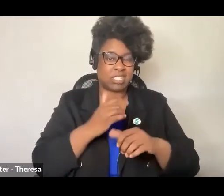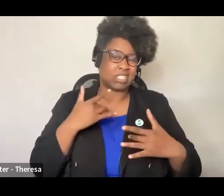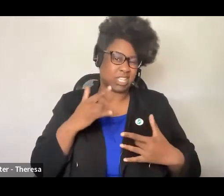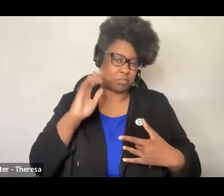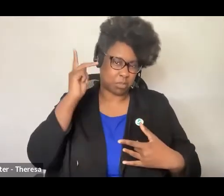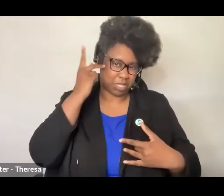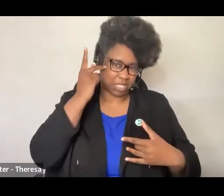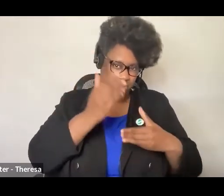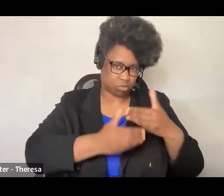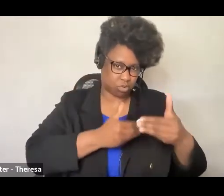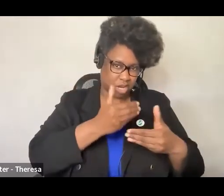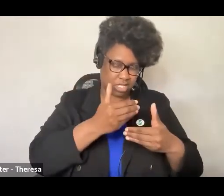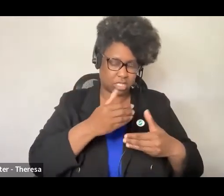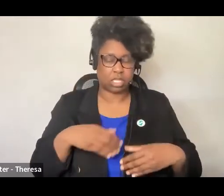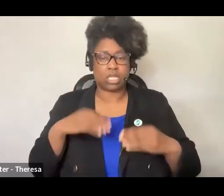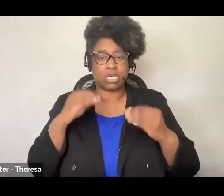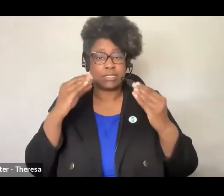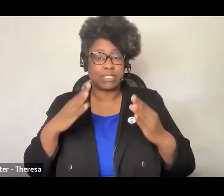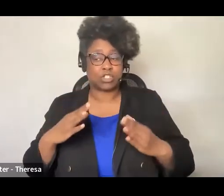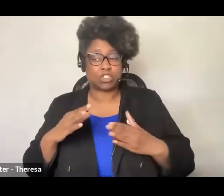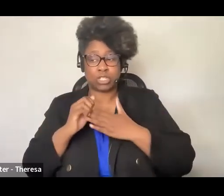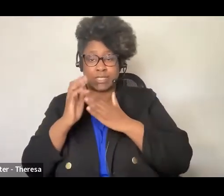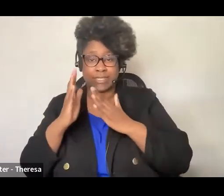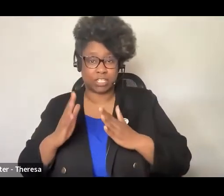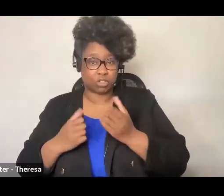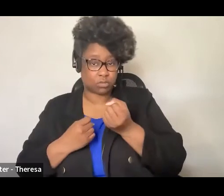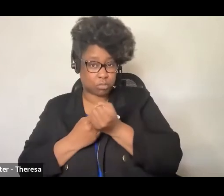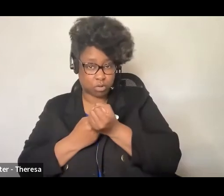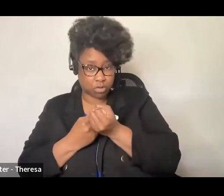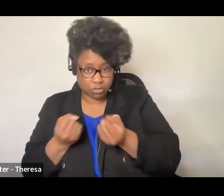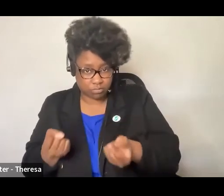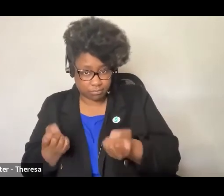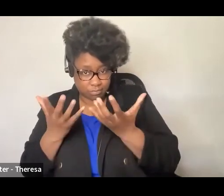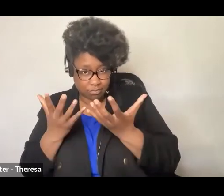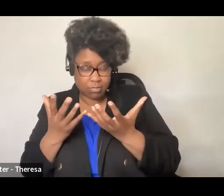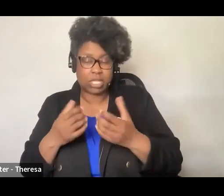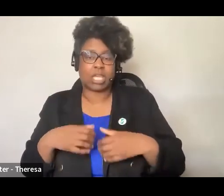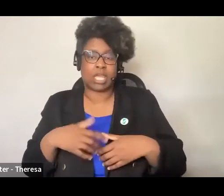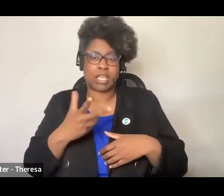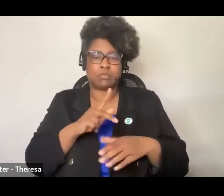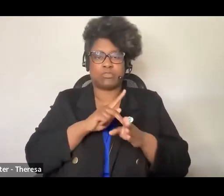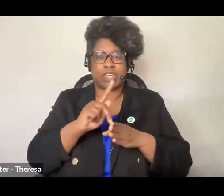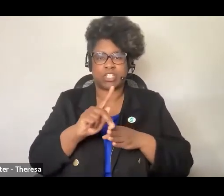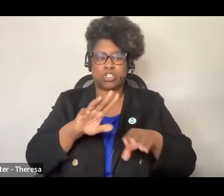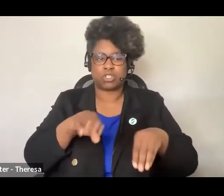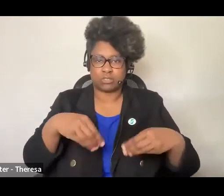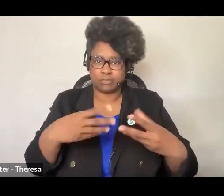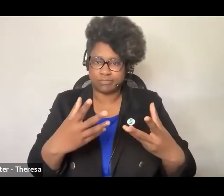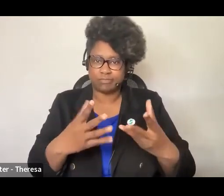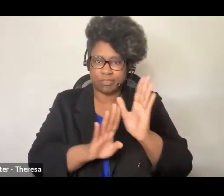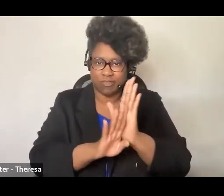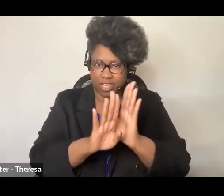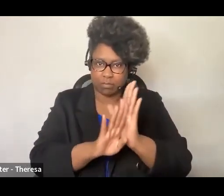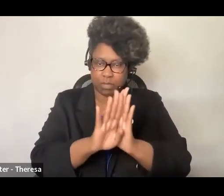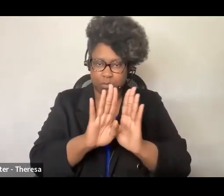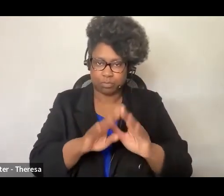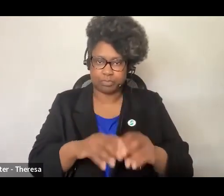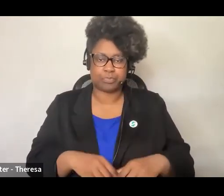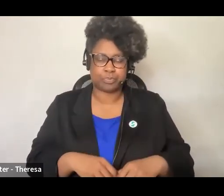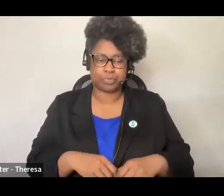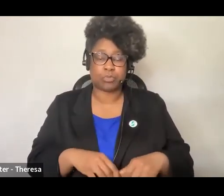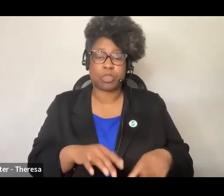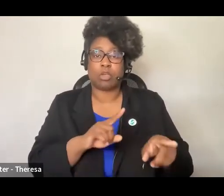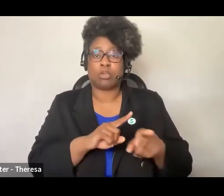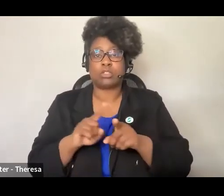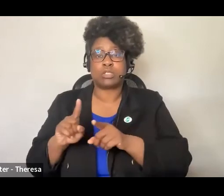the level of teacher and leader support, and the nature of professional development provided. The patterns of implementation also